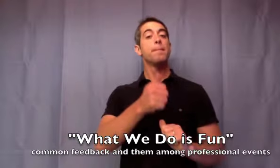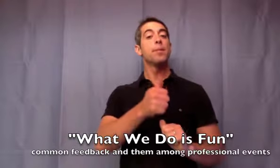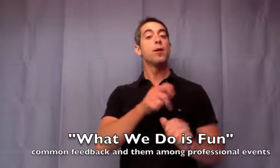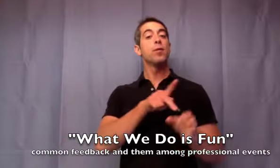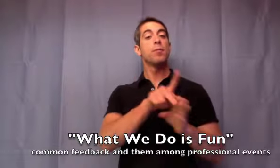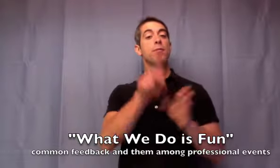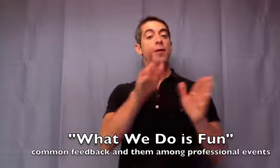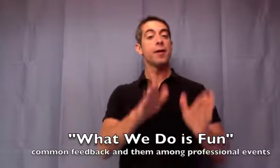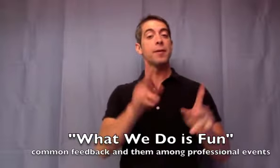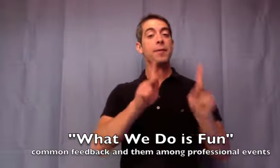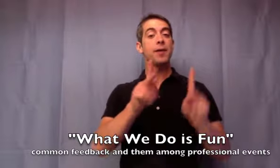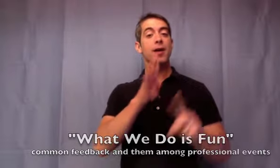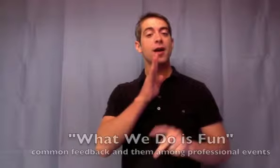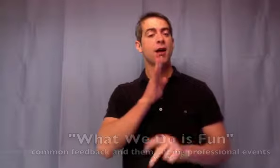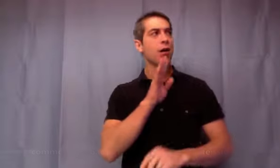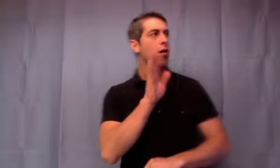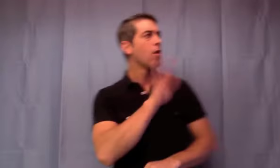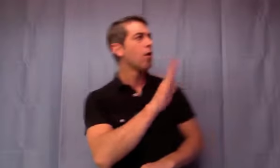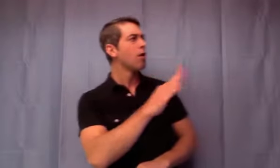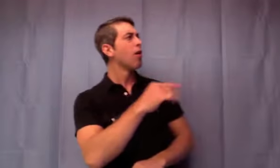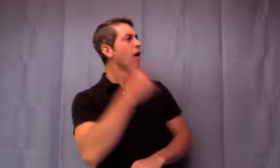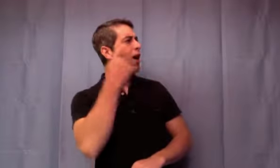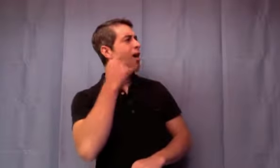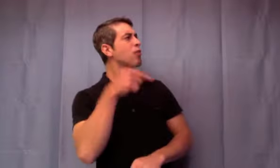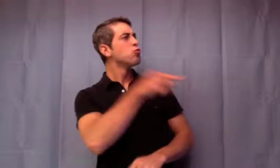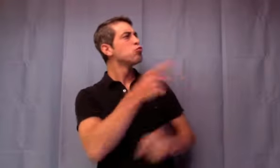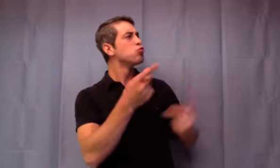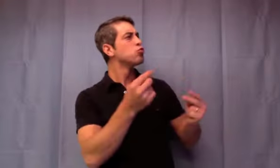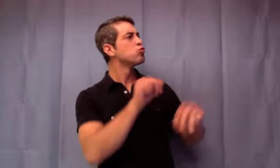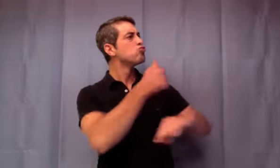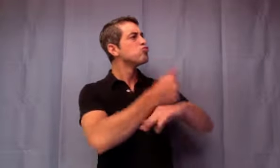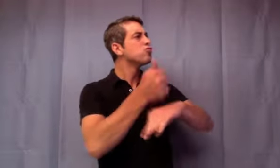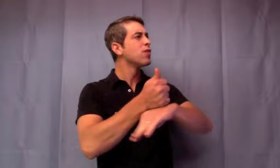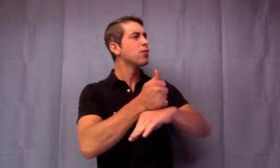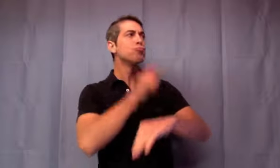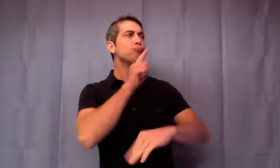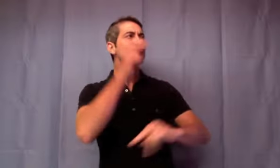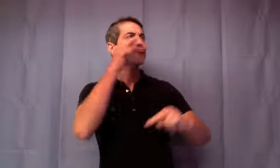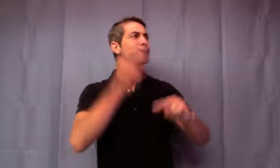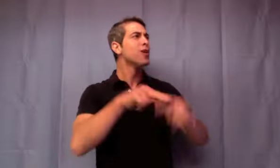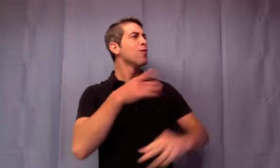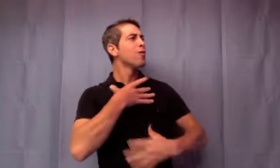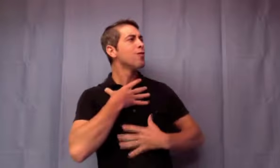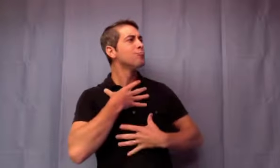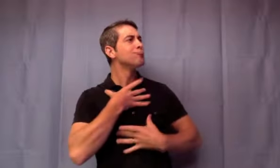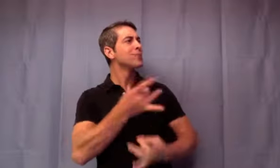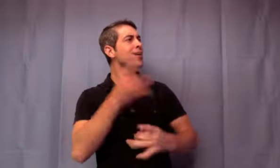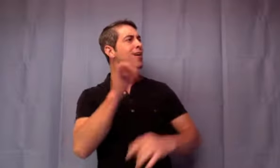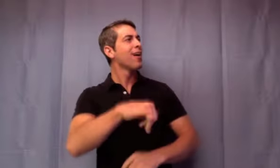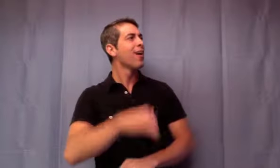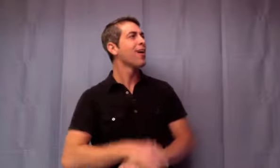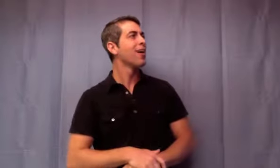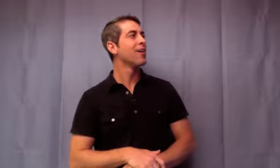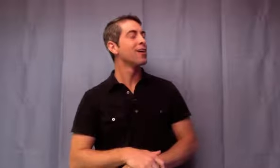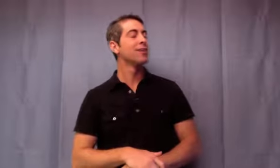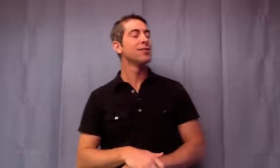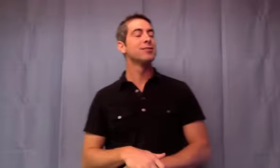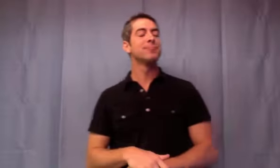and provides great perspective as our members seek to provide even more opportunities to create.